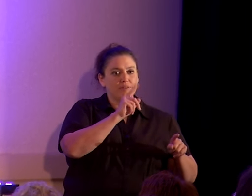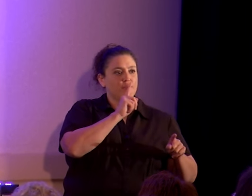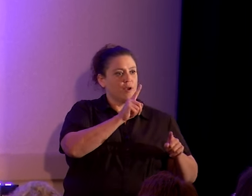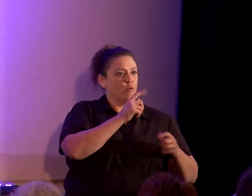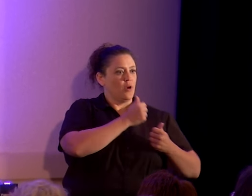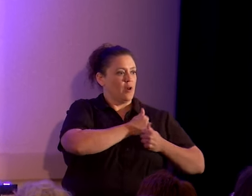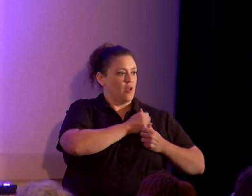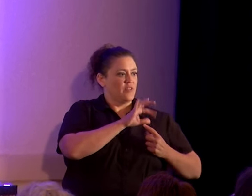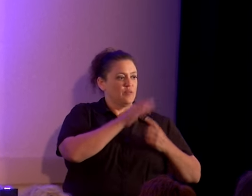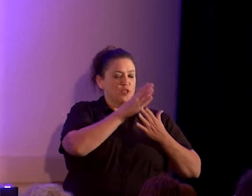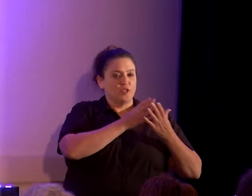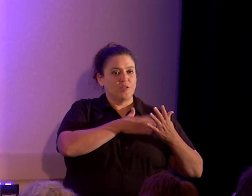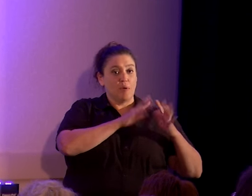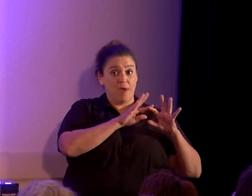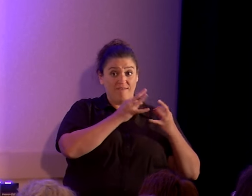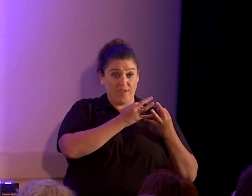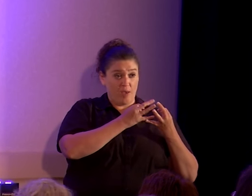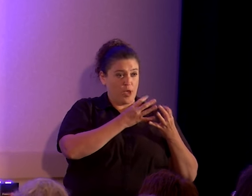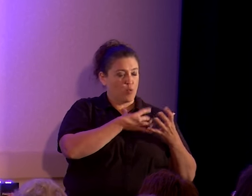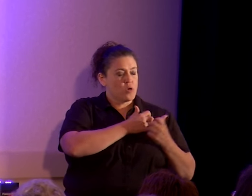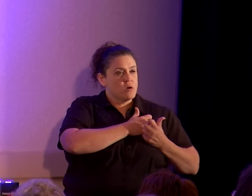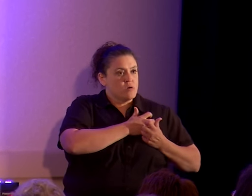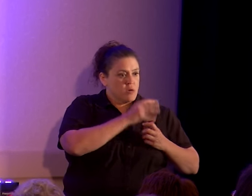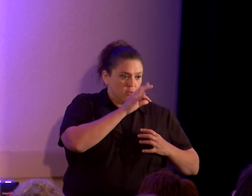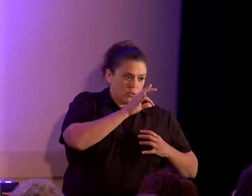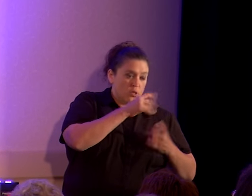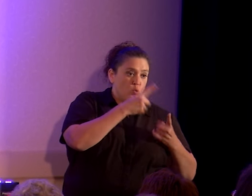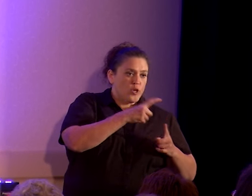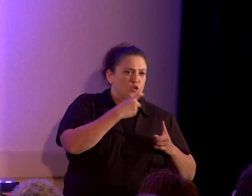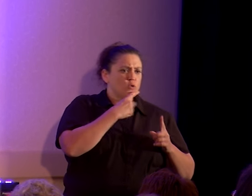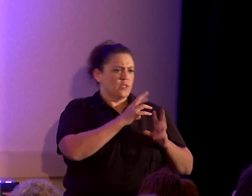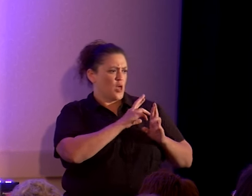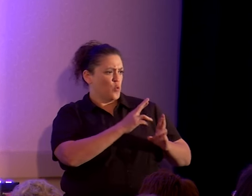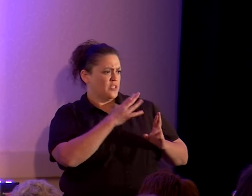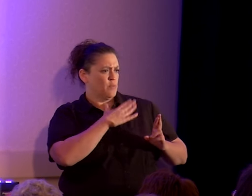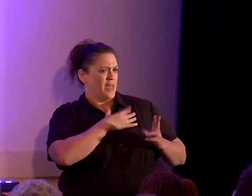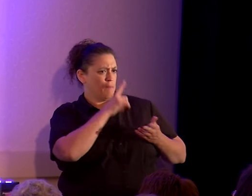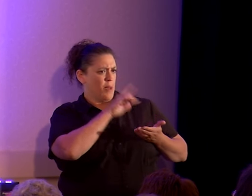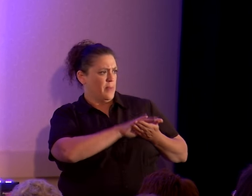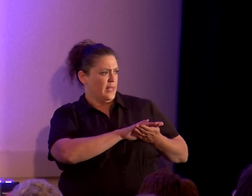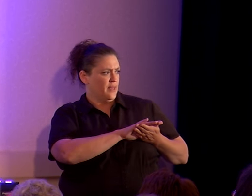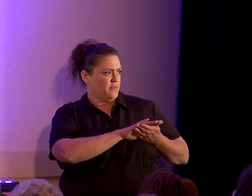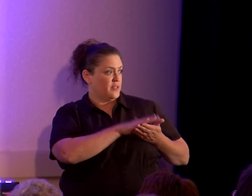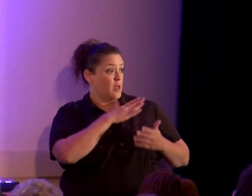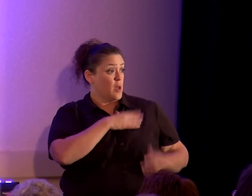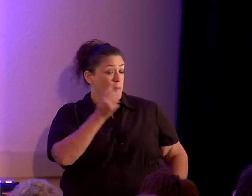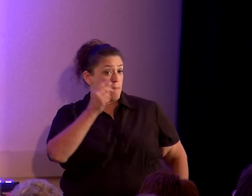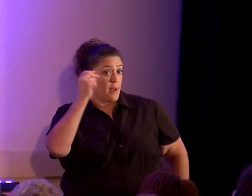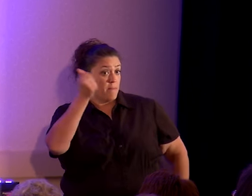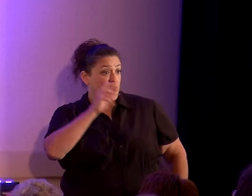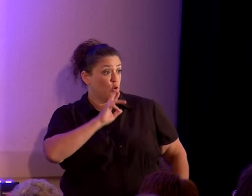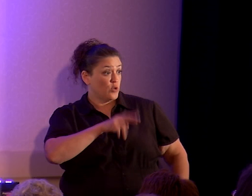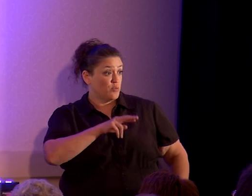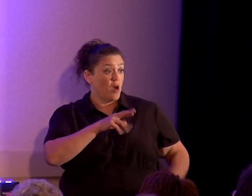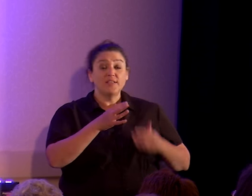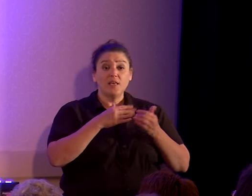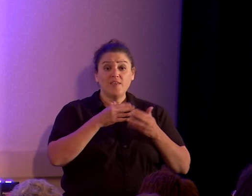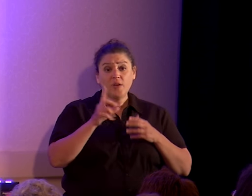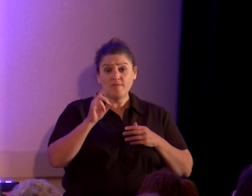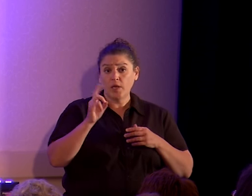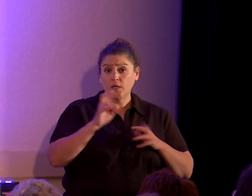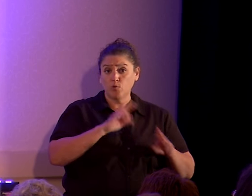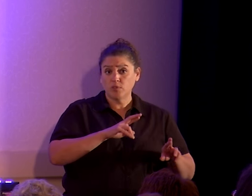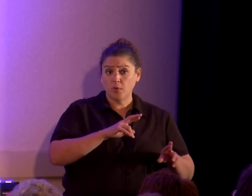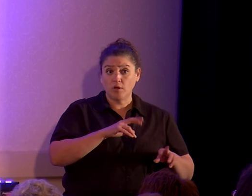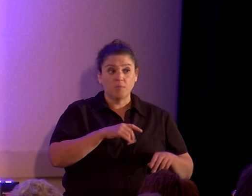family, is that when you say respect my beliefs, my immediate response, even if I did happen to respect